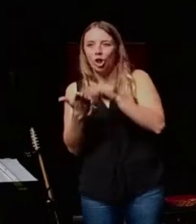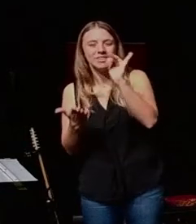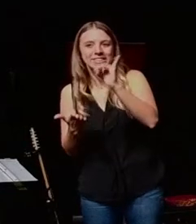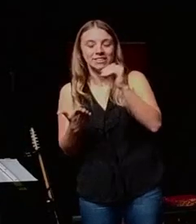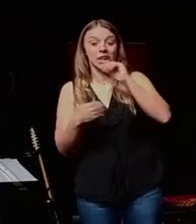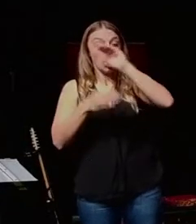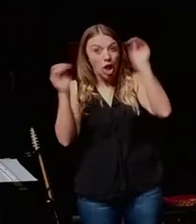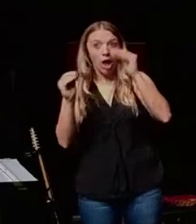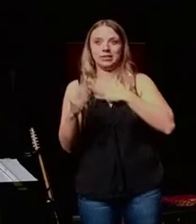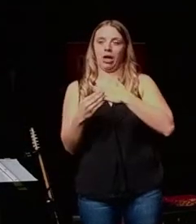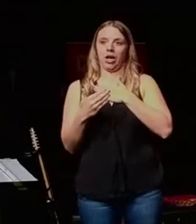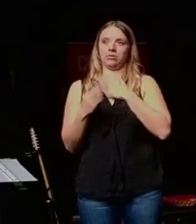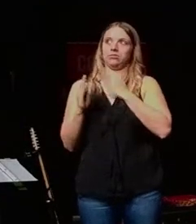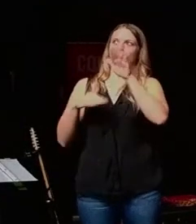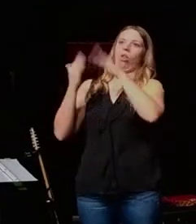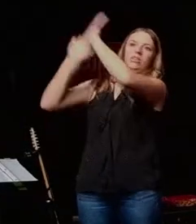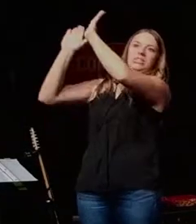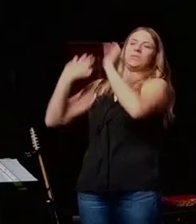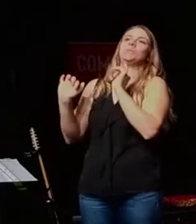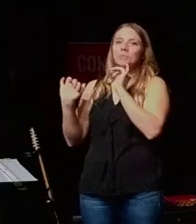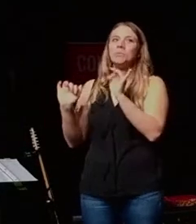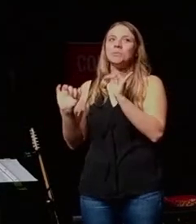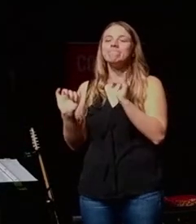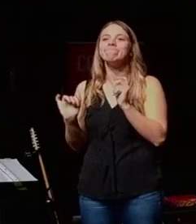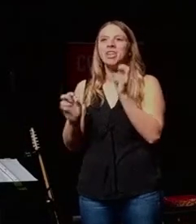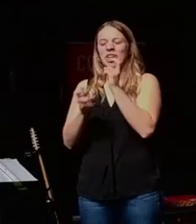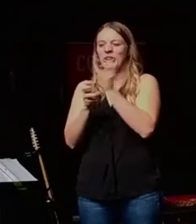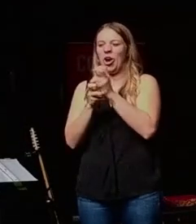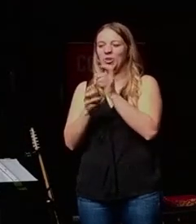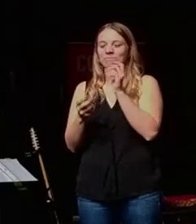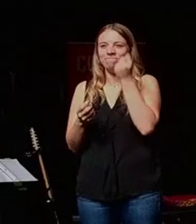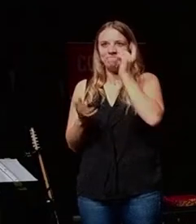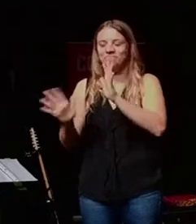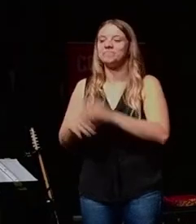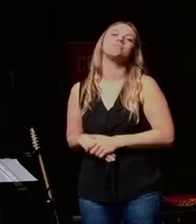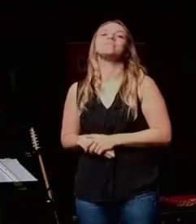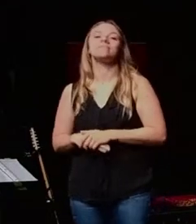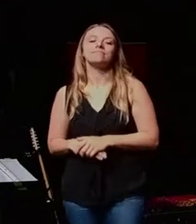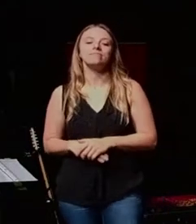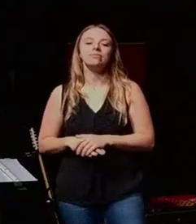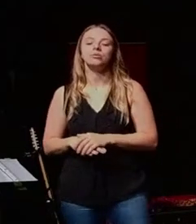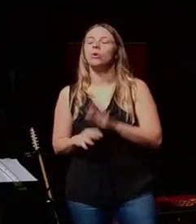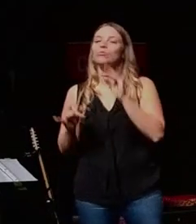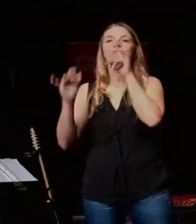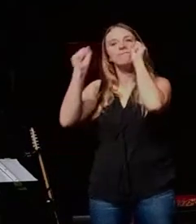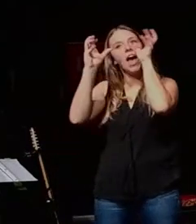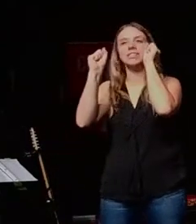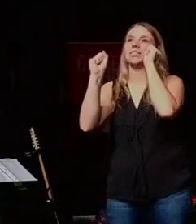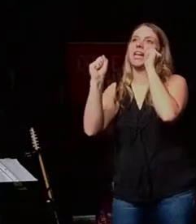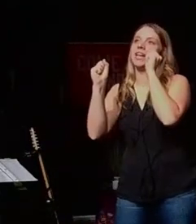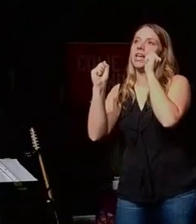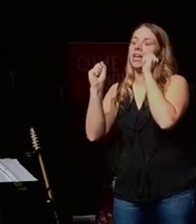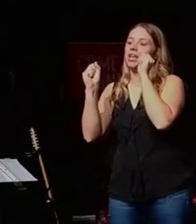that none of it is mine, actually. Man, that's a different, it's a different paradigm right there, you know? You know, so it's a fascinating exercise